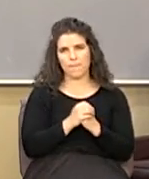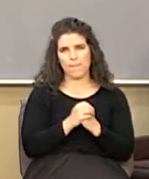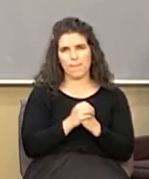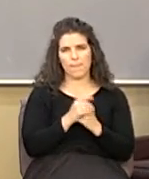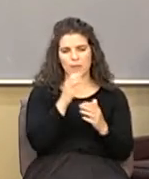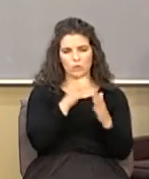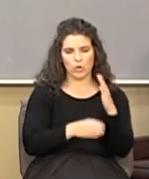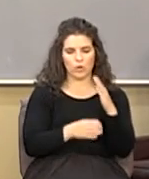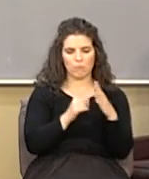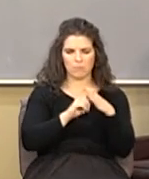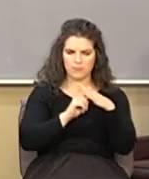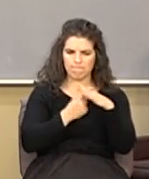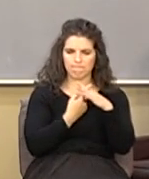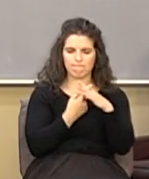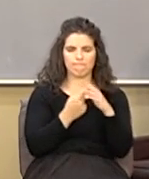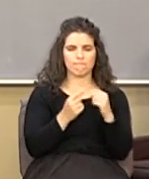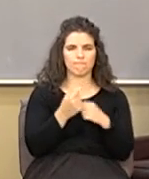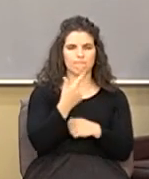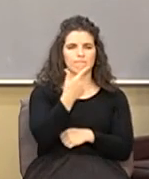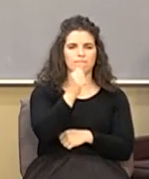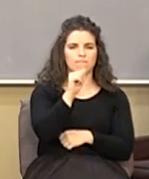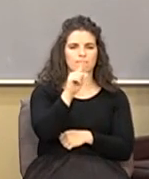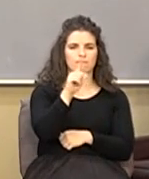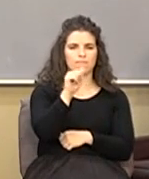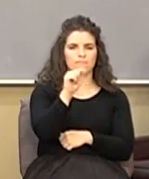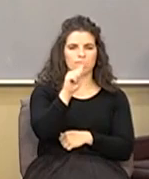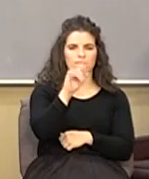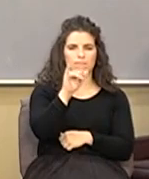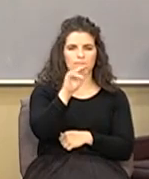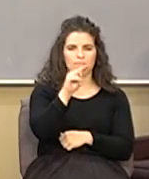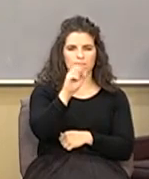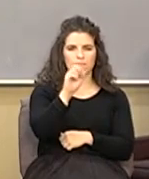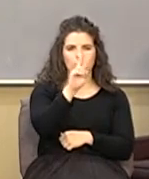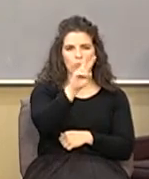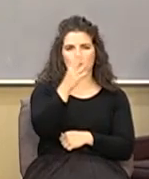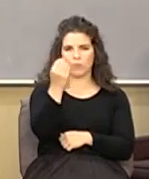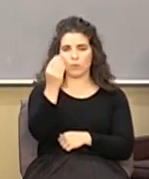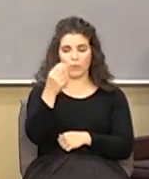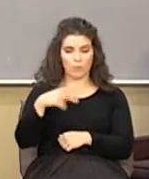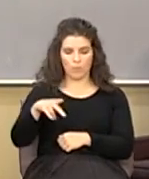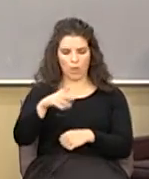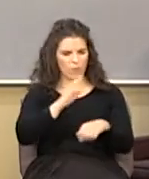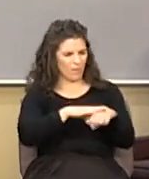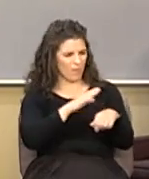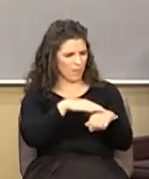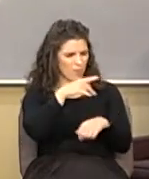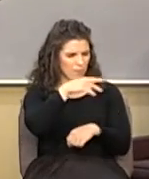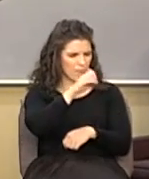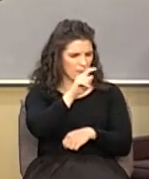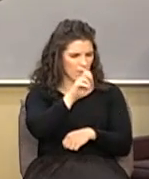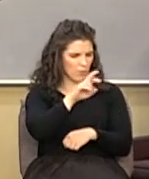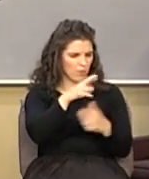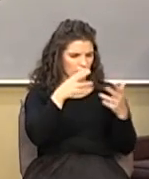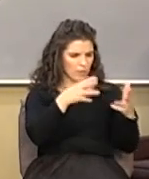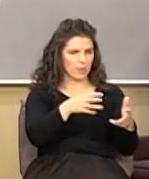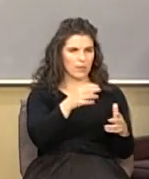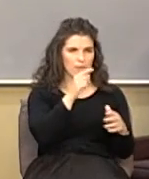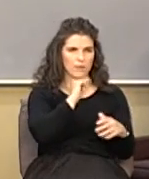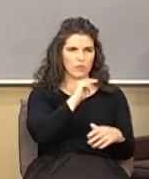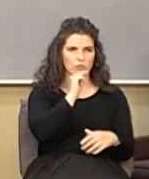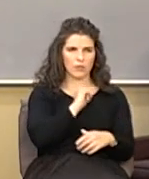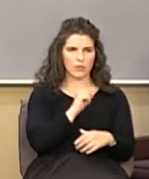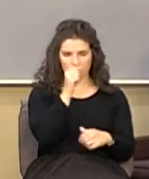article he starts out in Galatians 2 14 that's where Paul rebukes Peter for leaving the Gentiles remember that